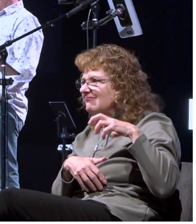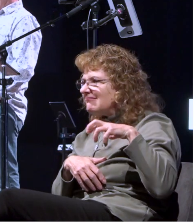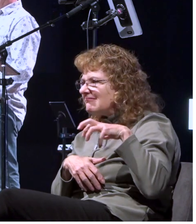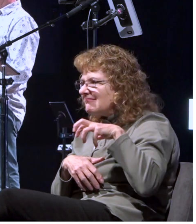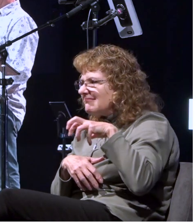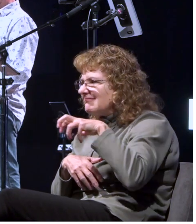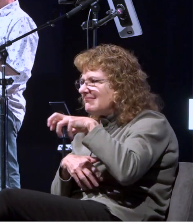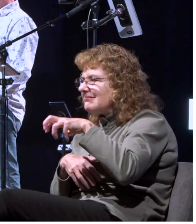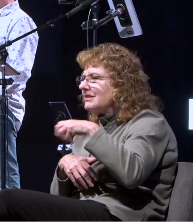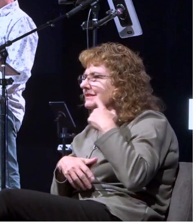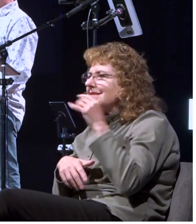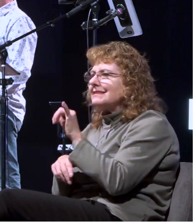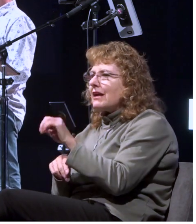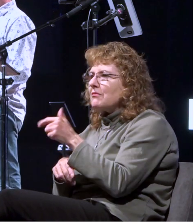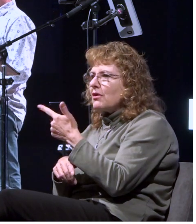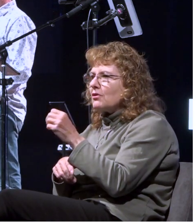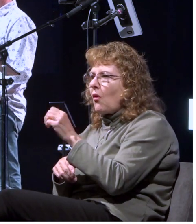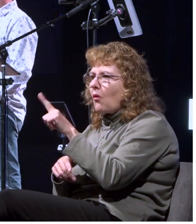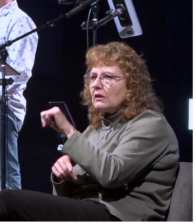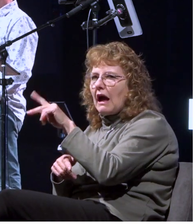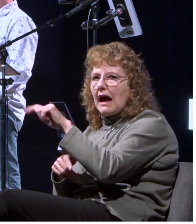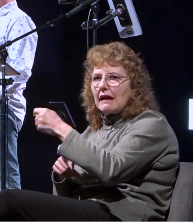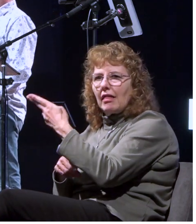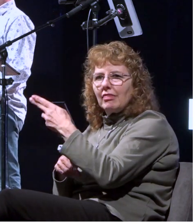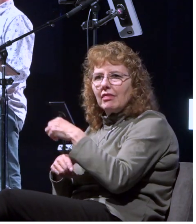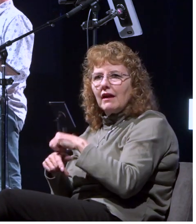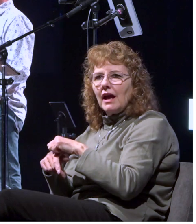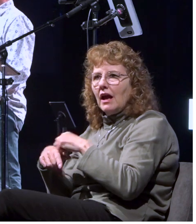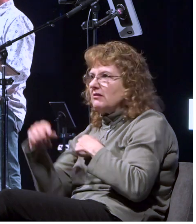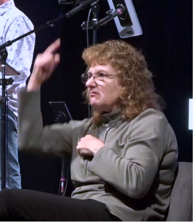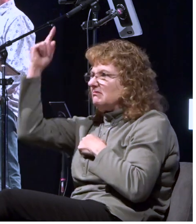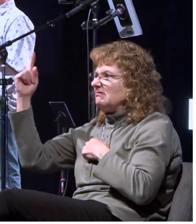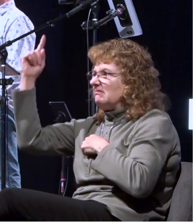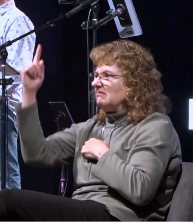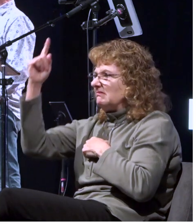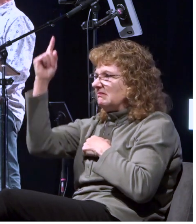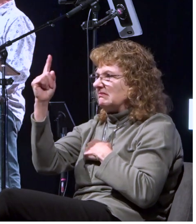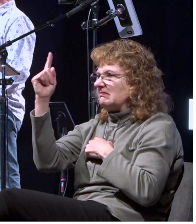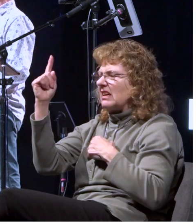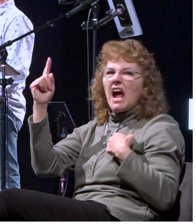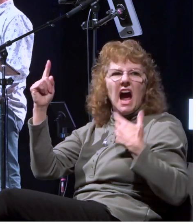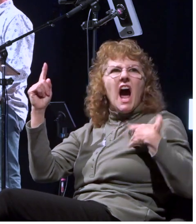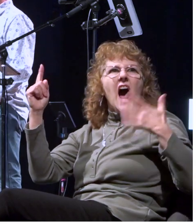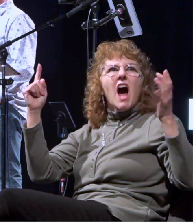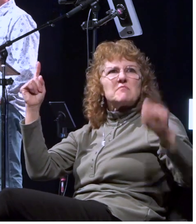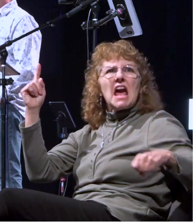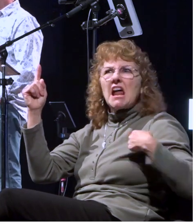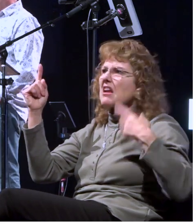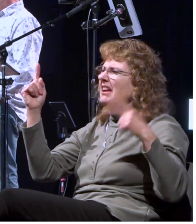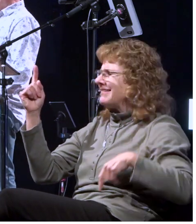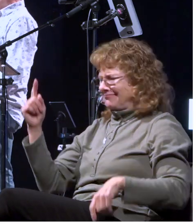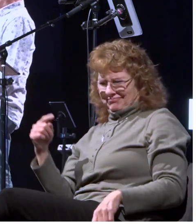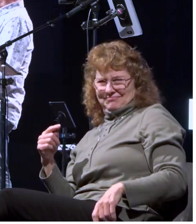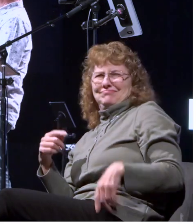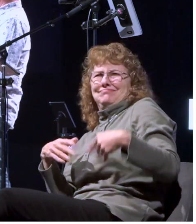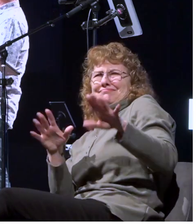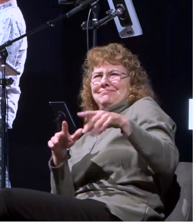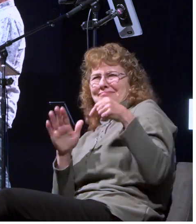and he's like let me at him and saul's like you can't kill him and he's like look i've been tending a sheep for my